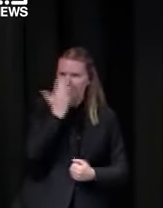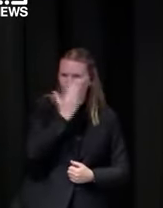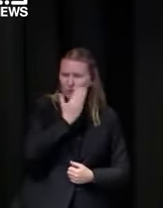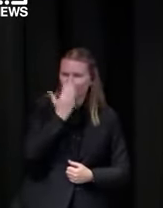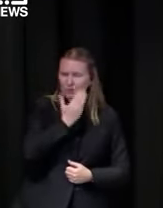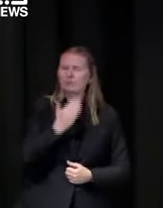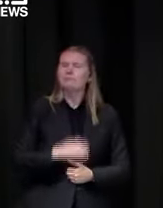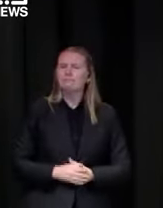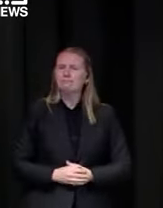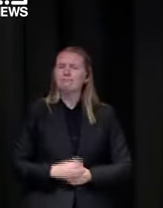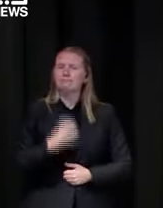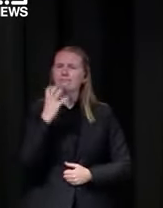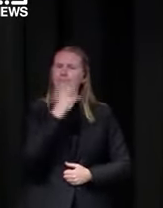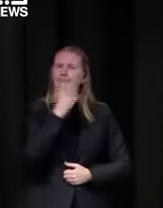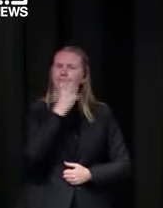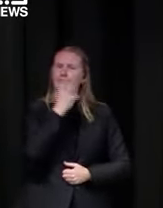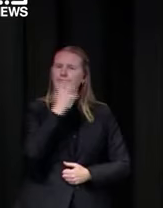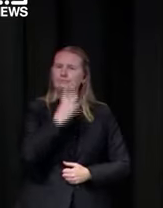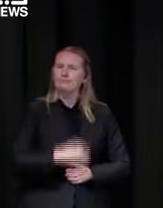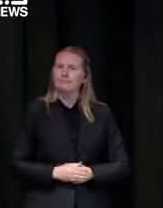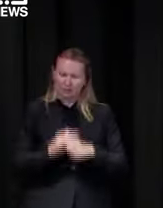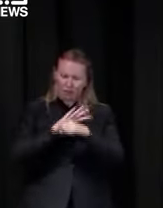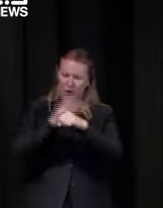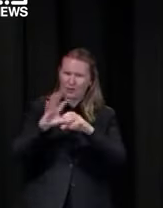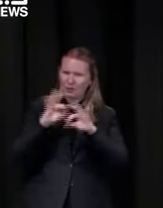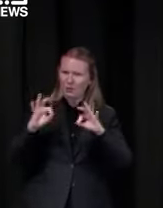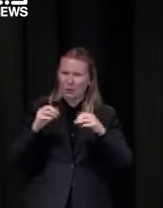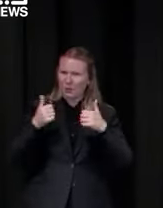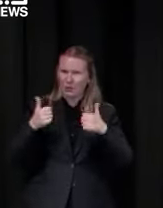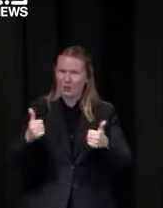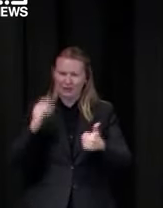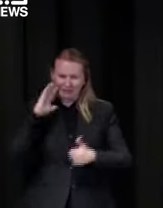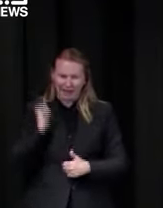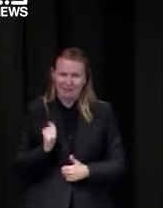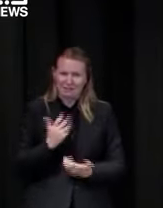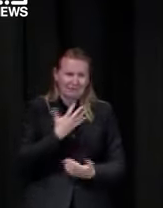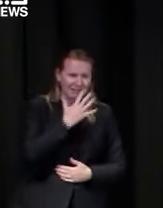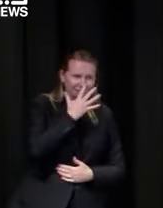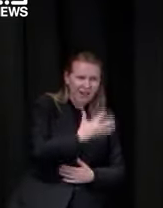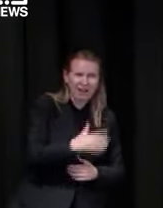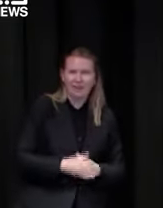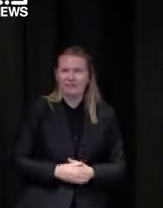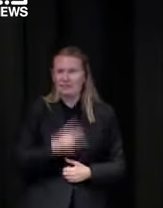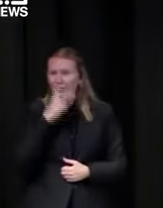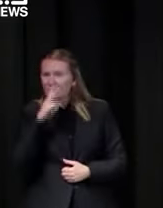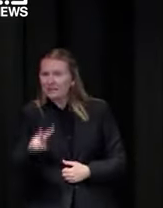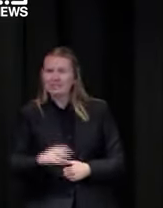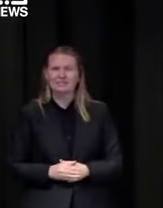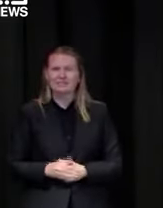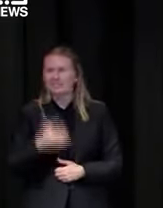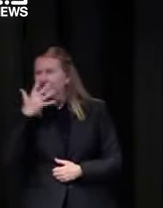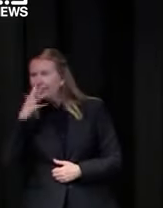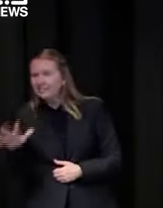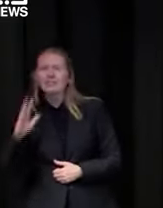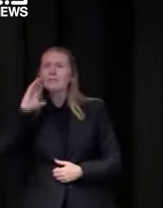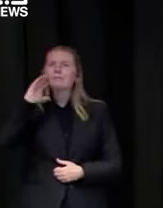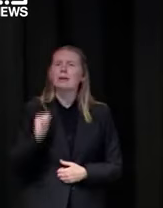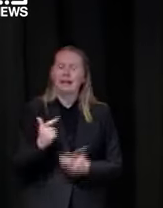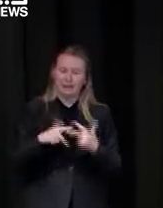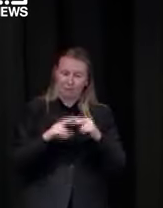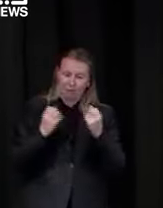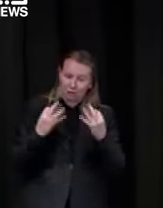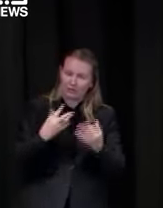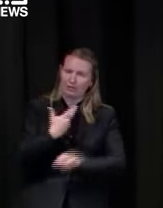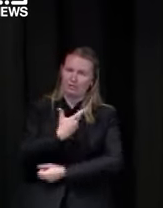good to get whether you're five years old 25 years old 50 years old it's not good to get if you've not been vaccinated